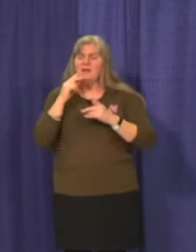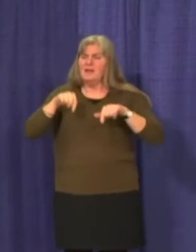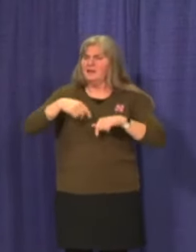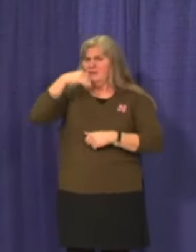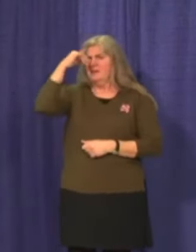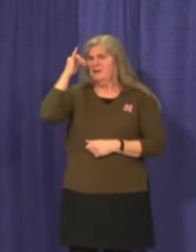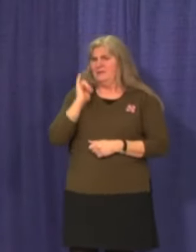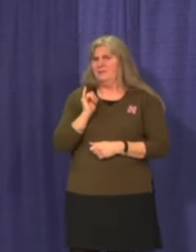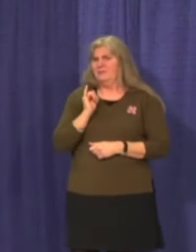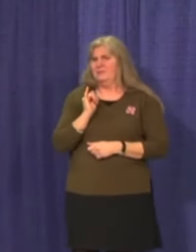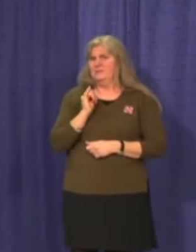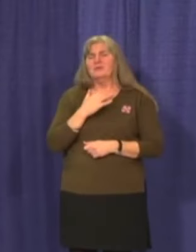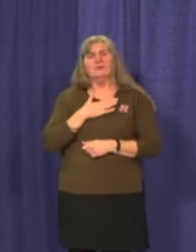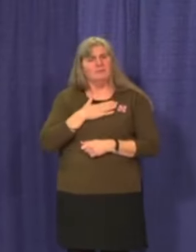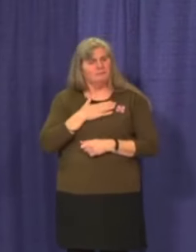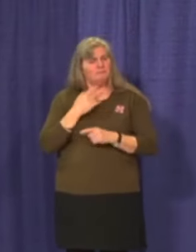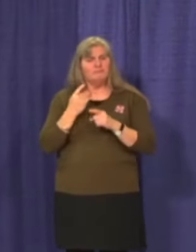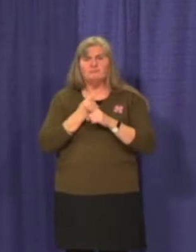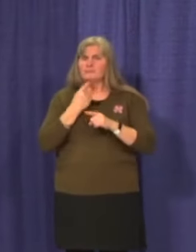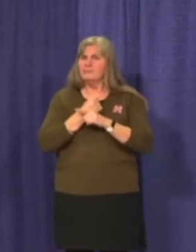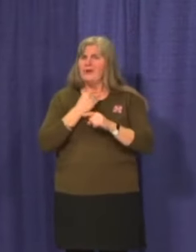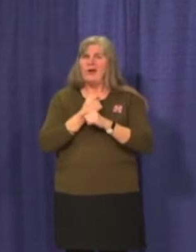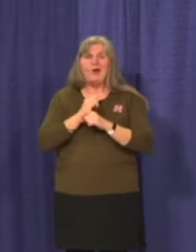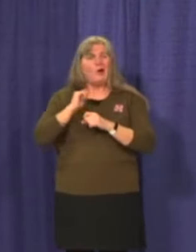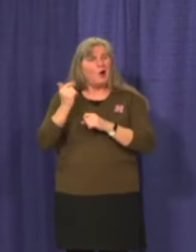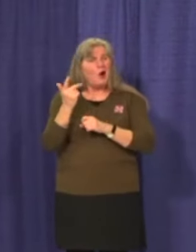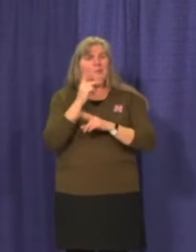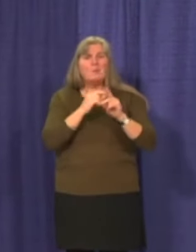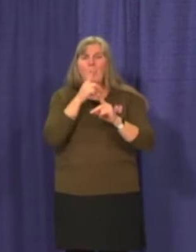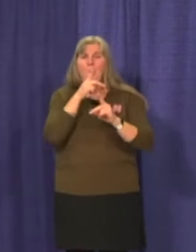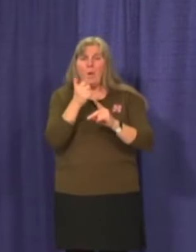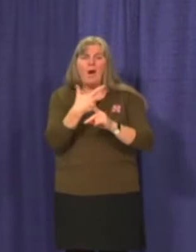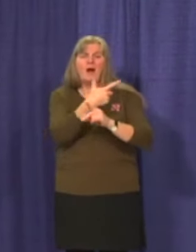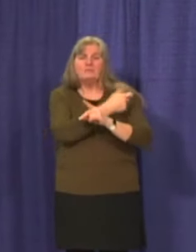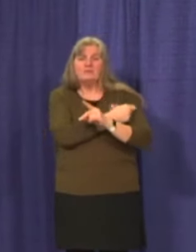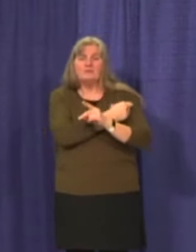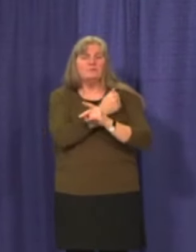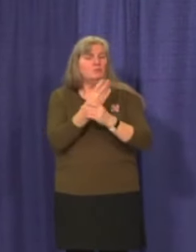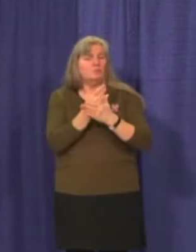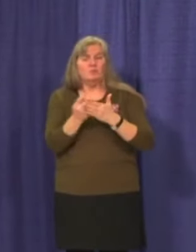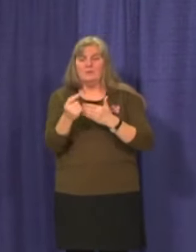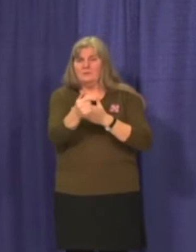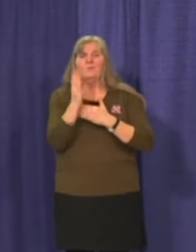territory and we are on track to immunize everyone who wants in the coming weeks.